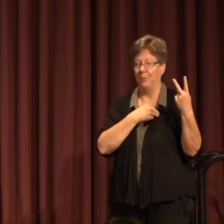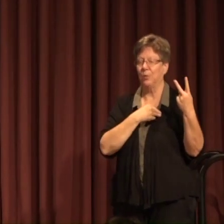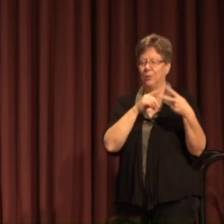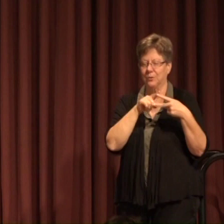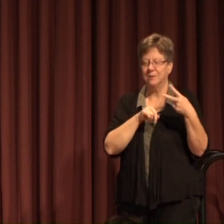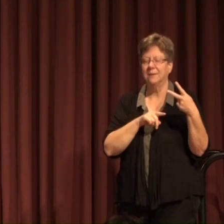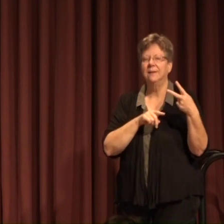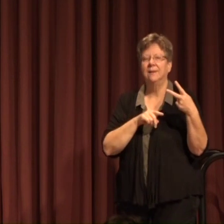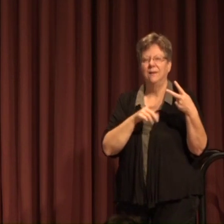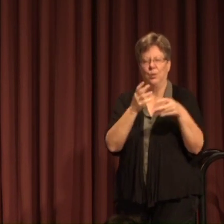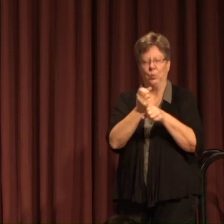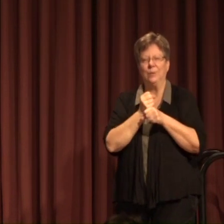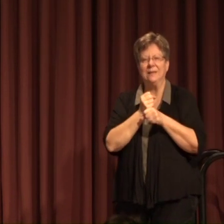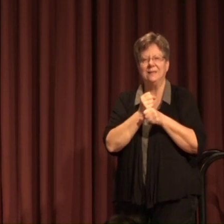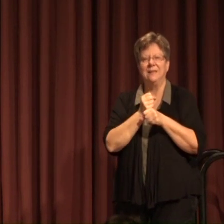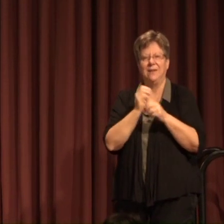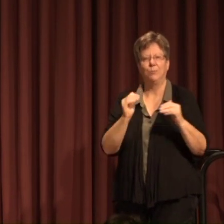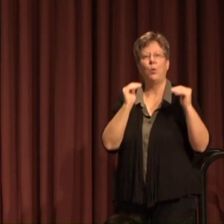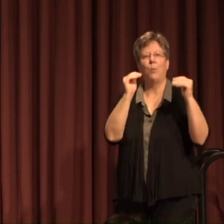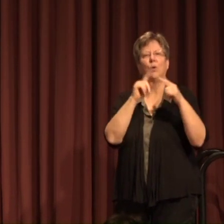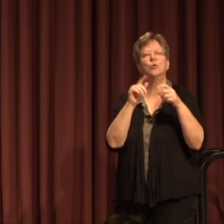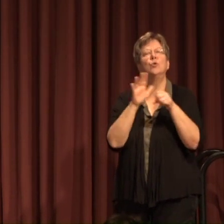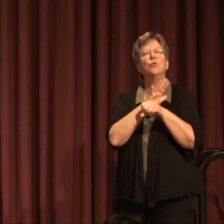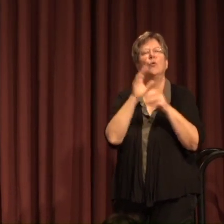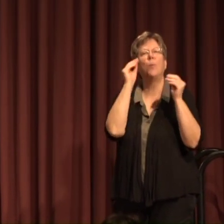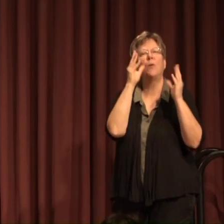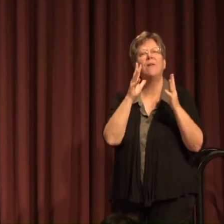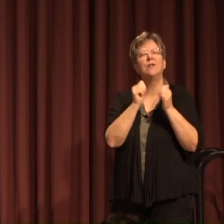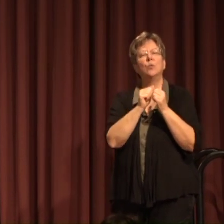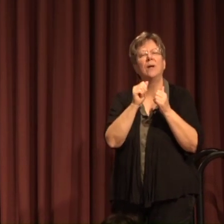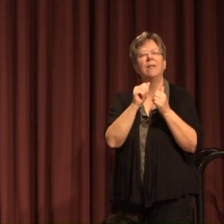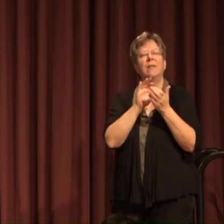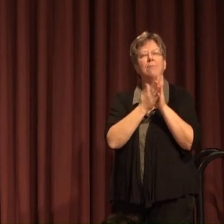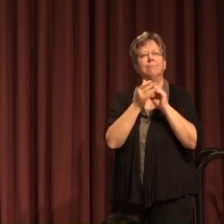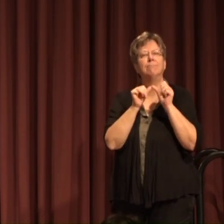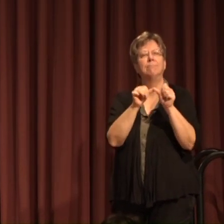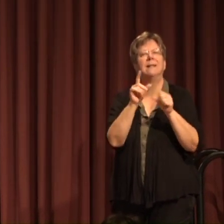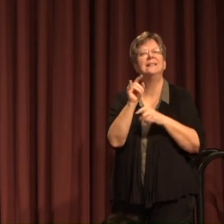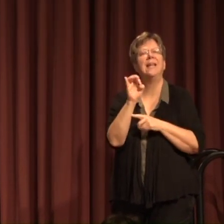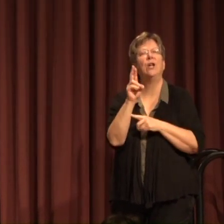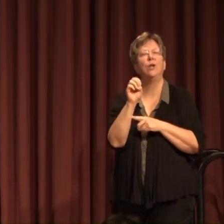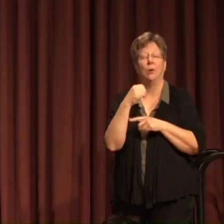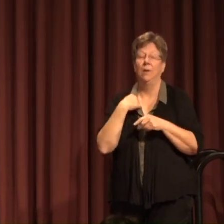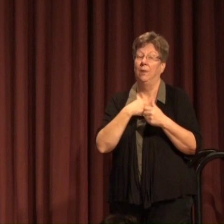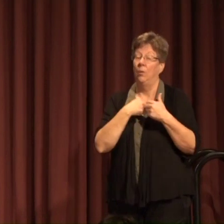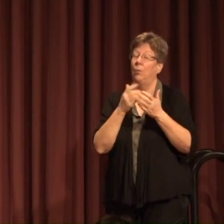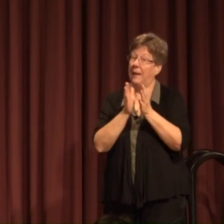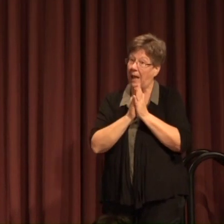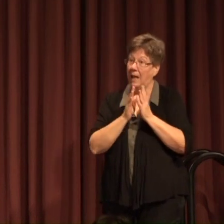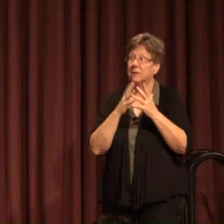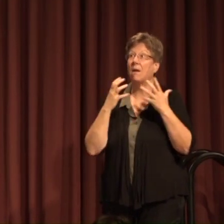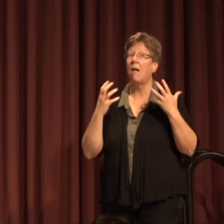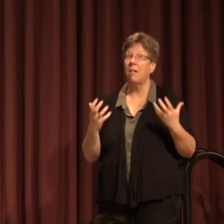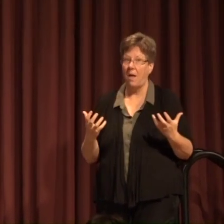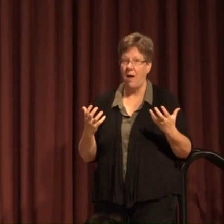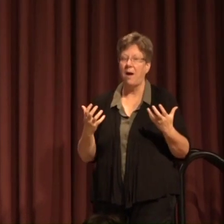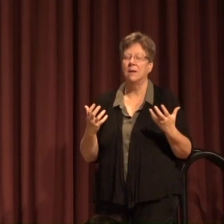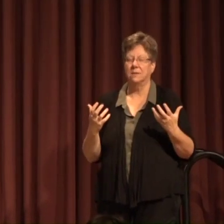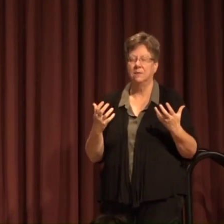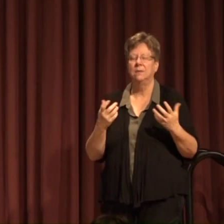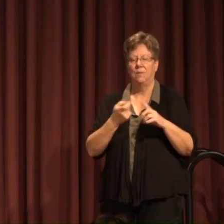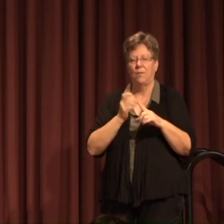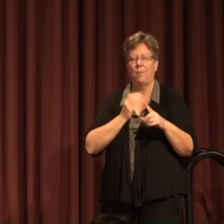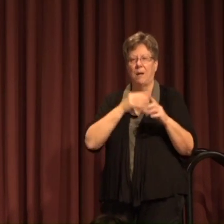Blewett School of Law received promotion to full professor with tenure this year we ask a lot of our faculty here and both of these